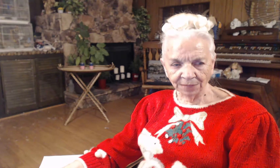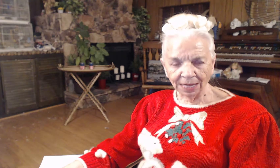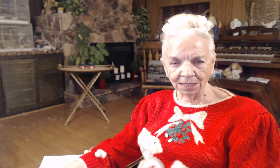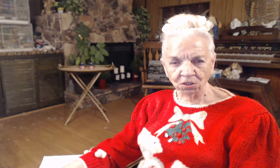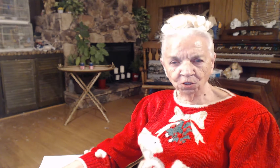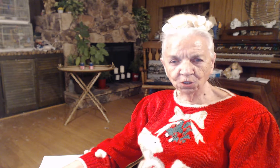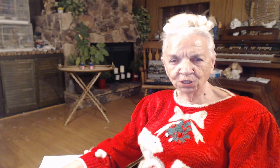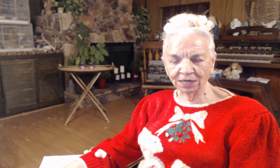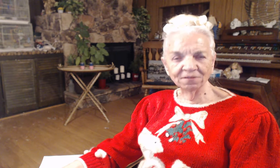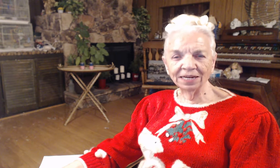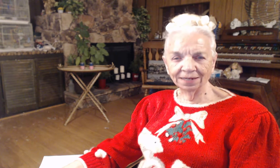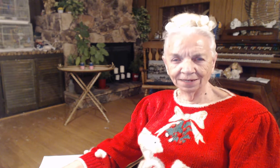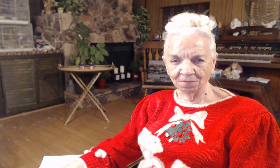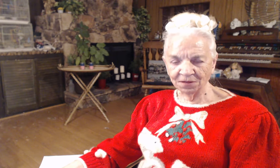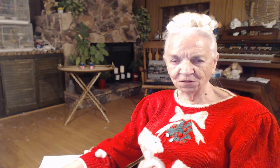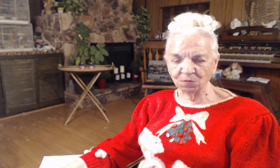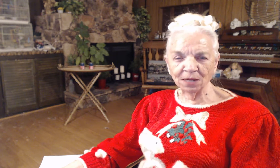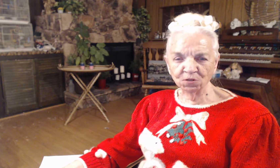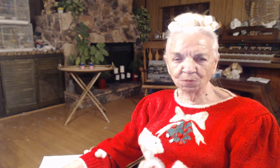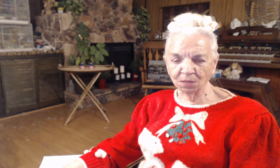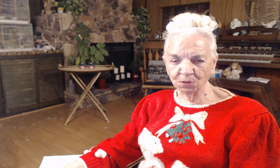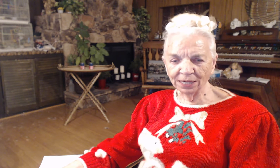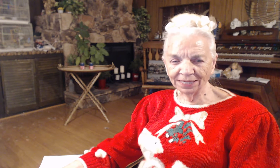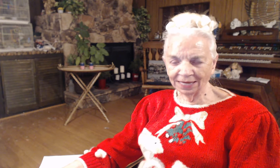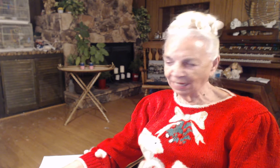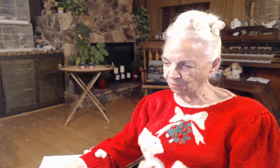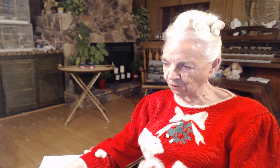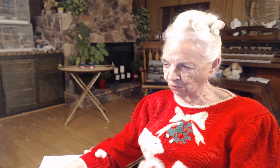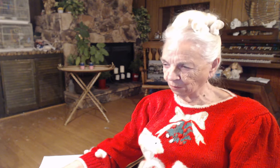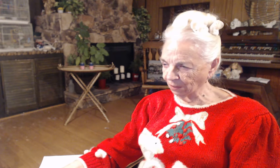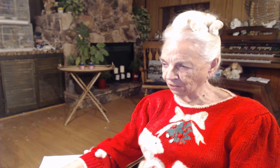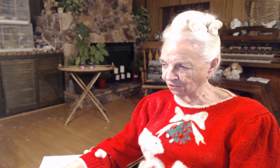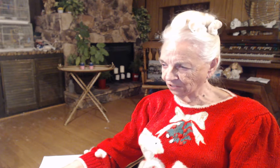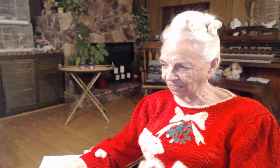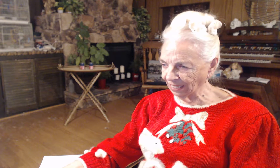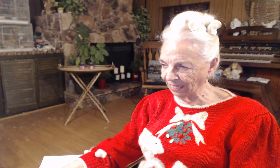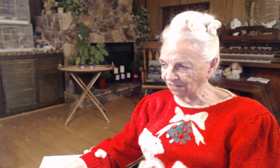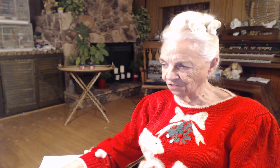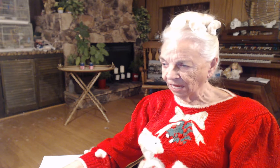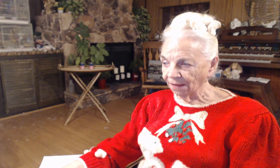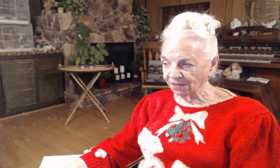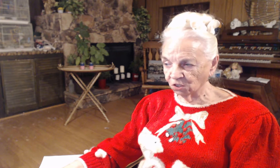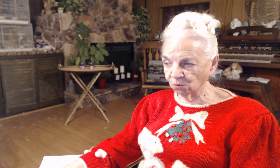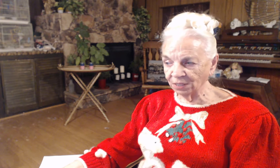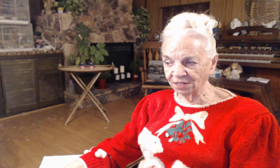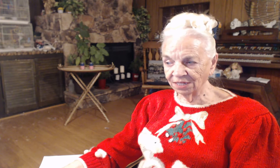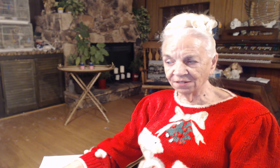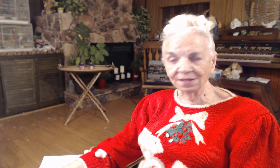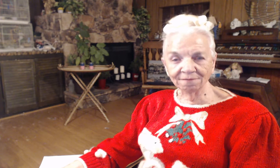Good evening. This is Pastor Barbara, a.k.a. Preacher with Parrots. Today is the 27th